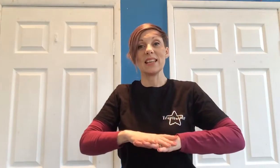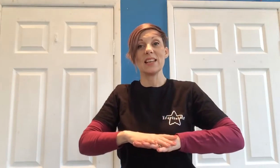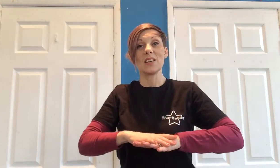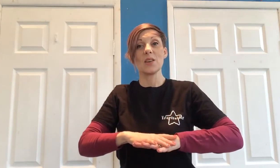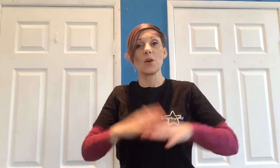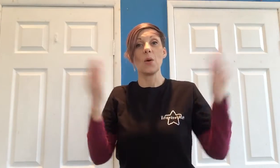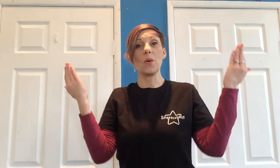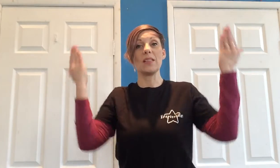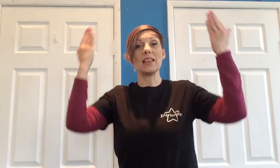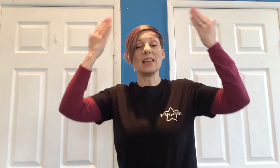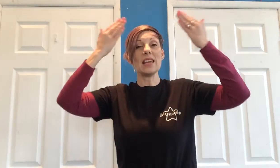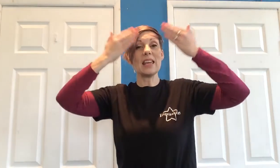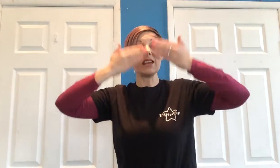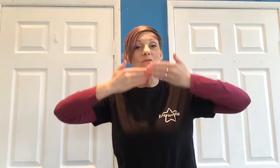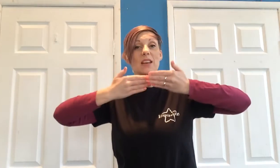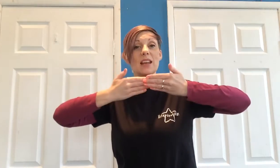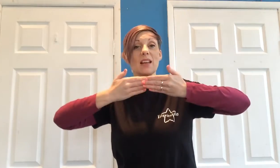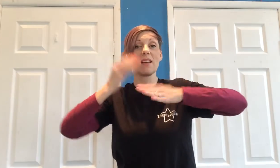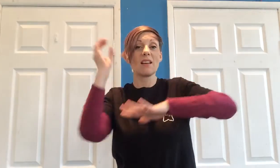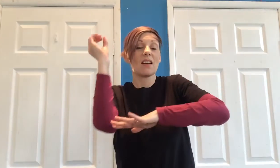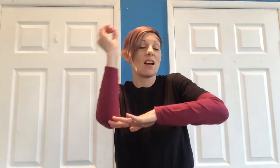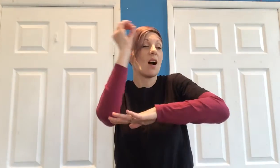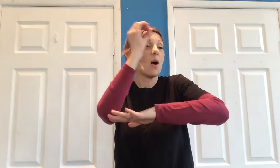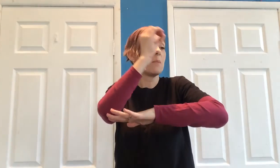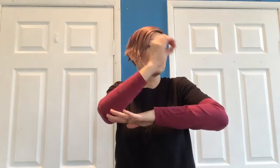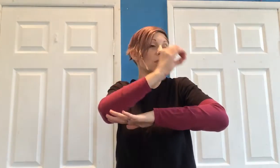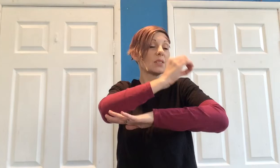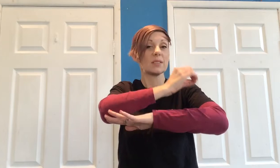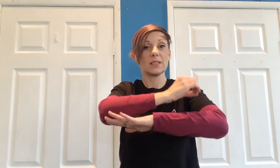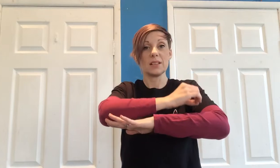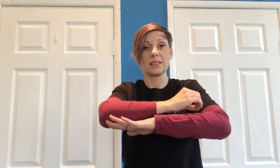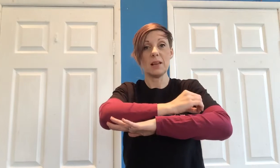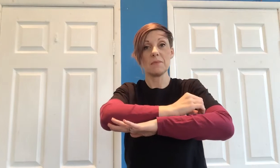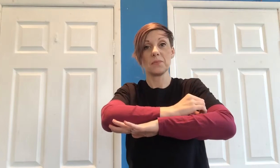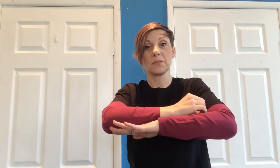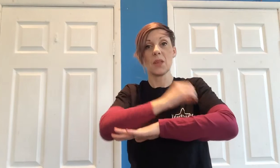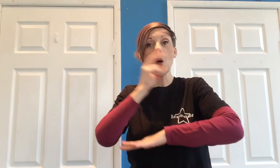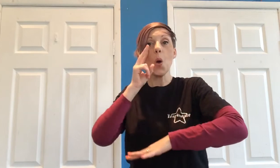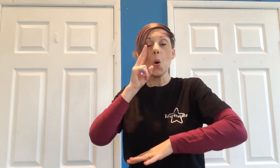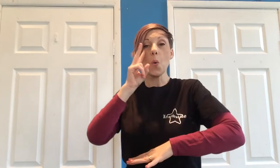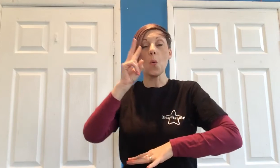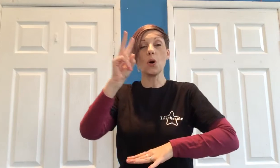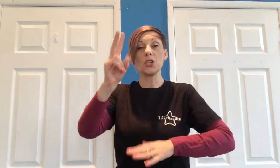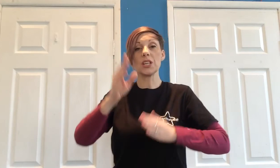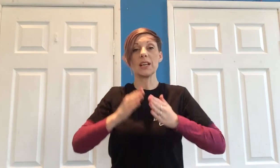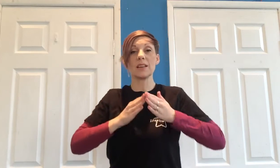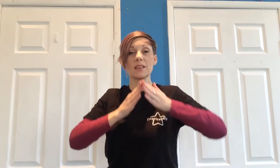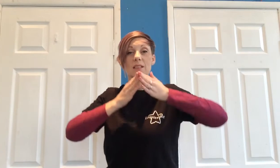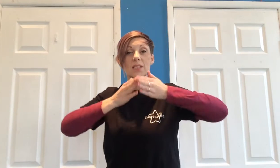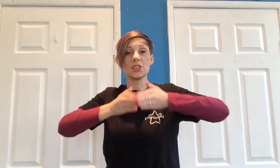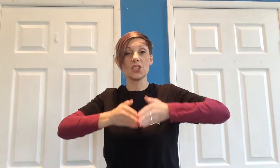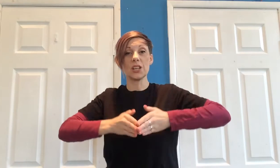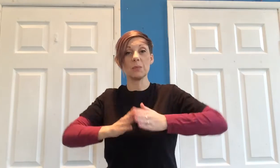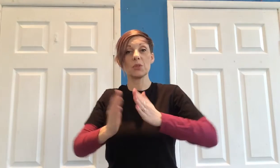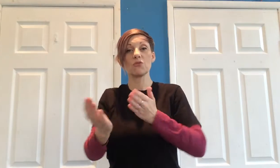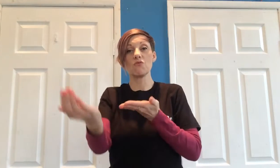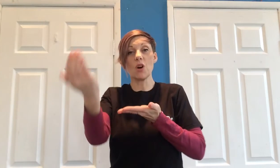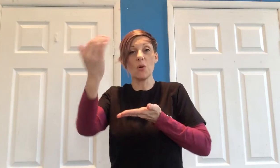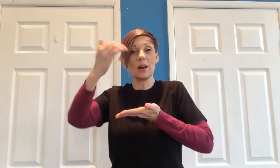when the evening comes sunset watching the ships roll